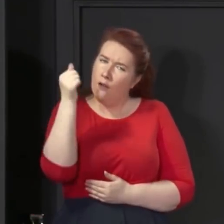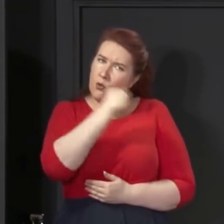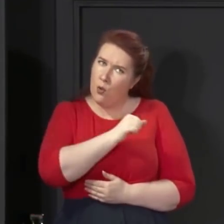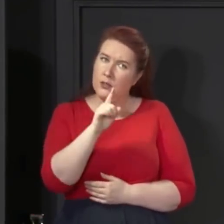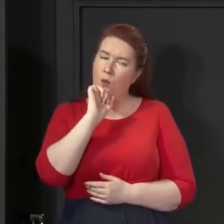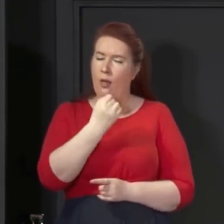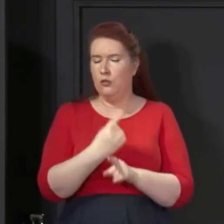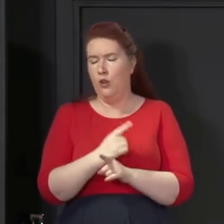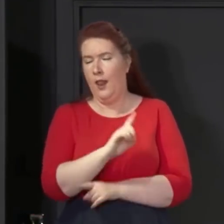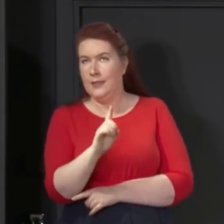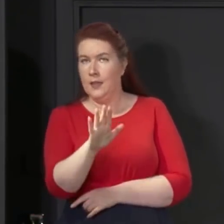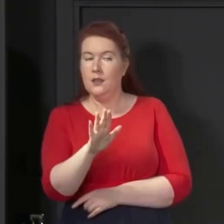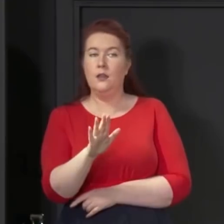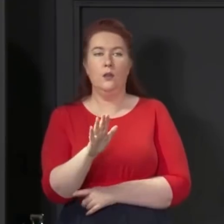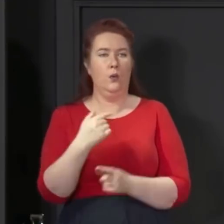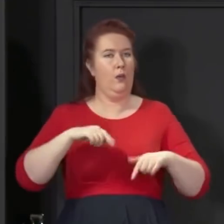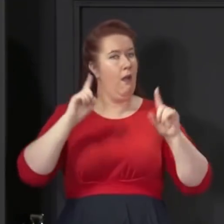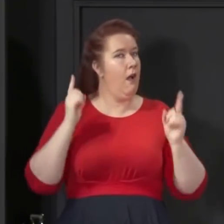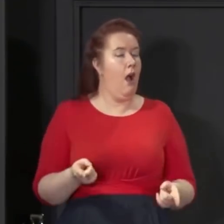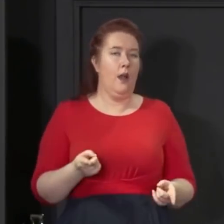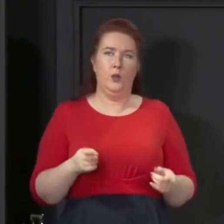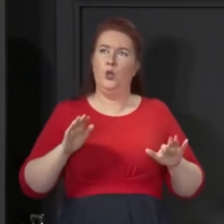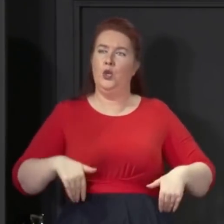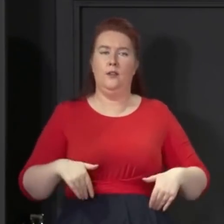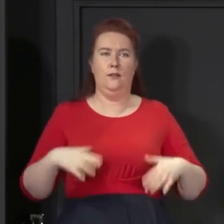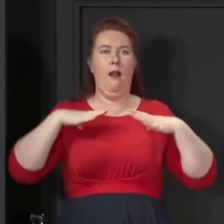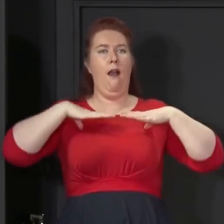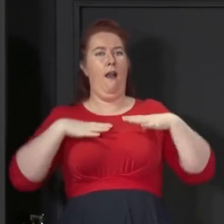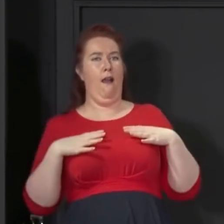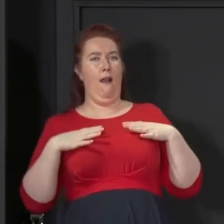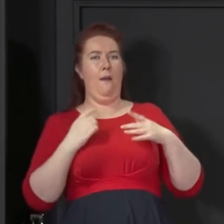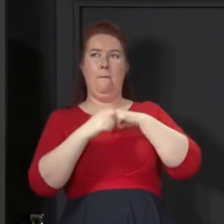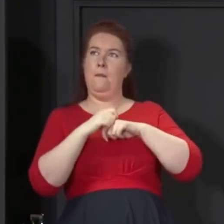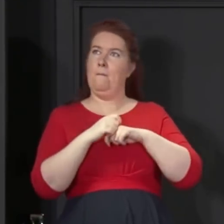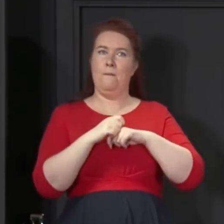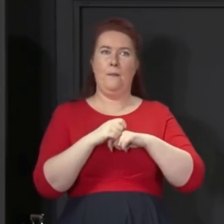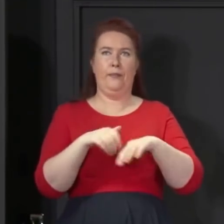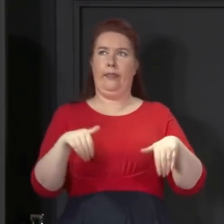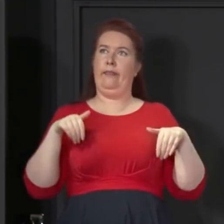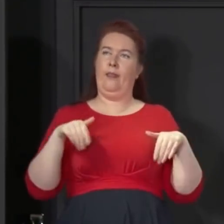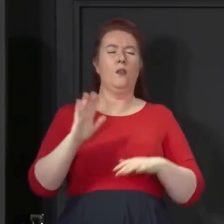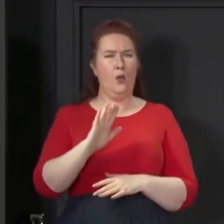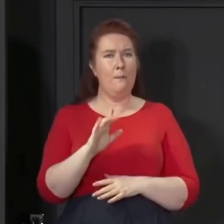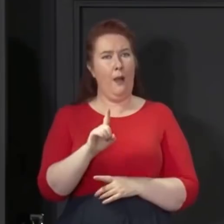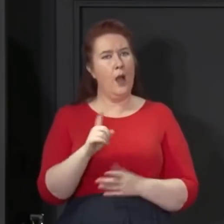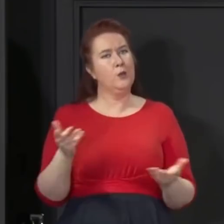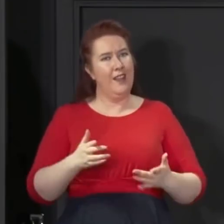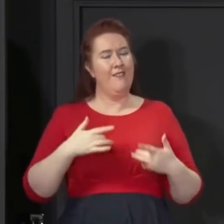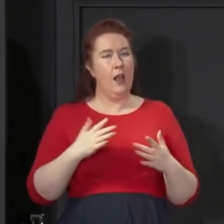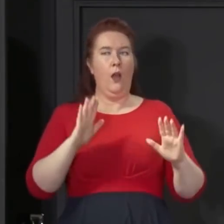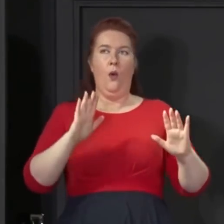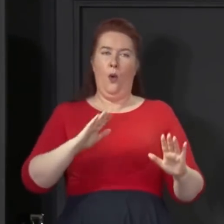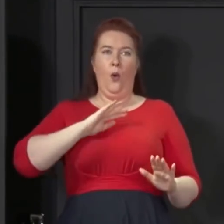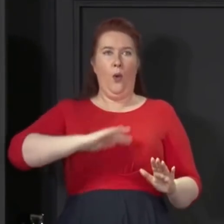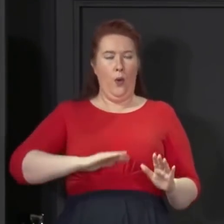come back to later, we cannot and we must not ease up in our efforts to control it. But today does feel like it may well